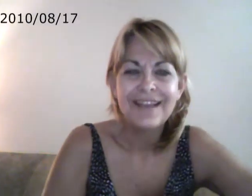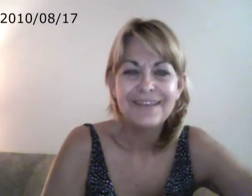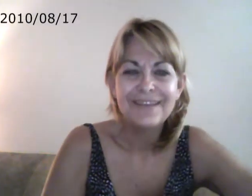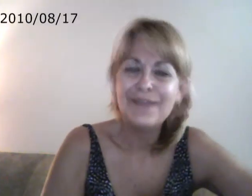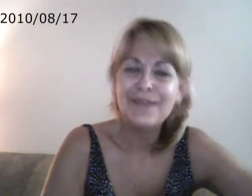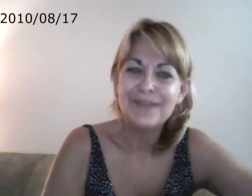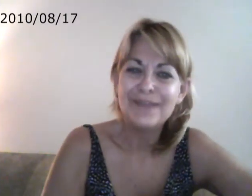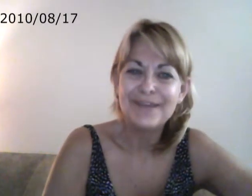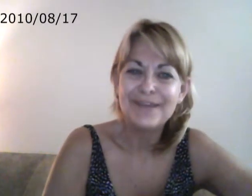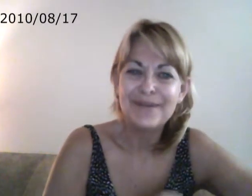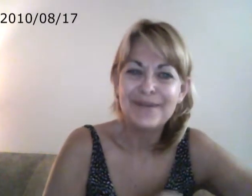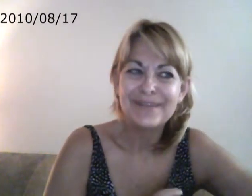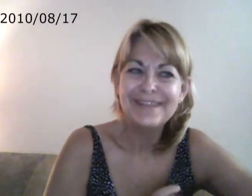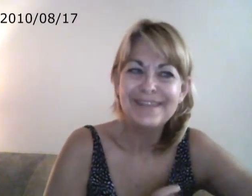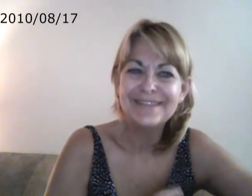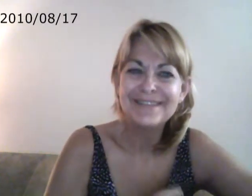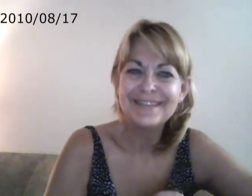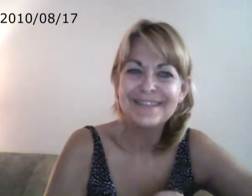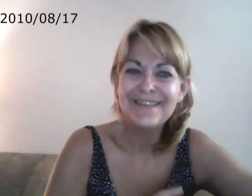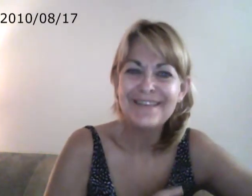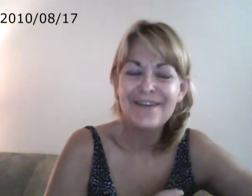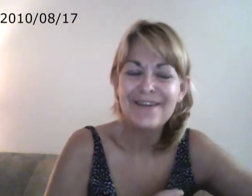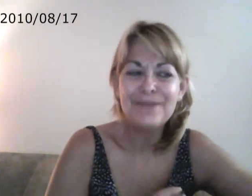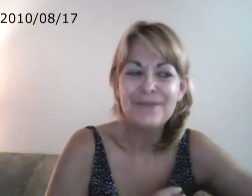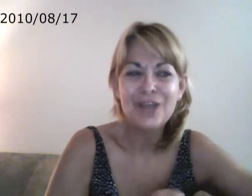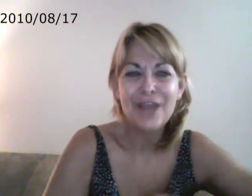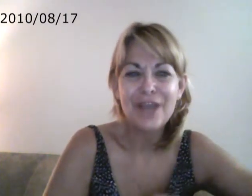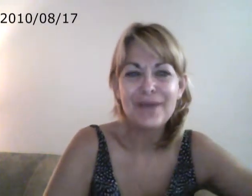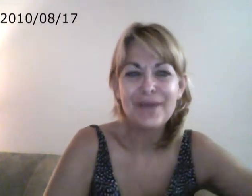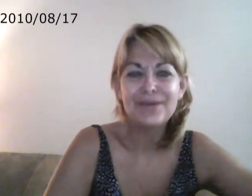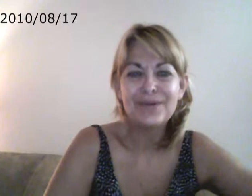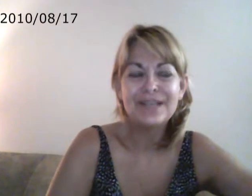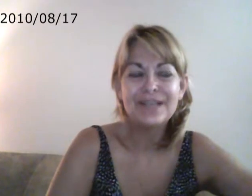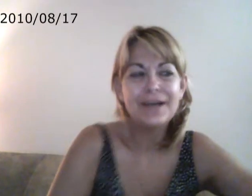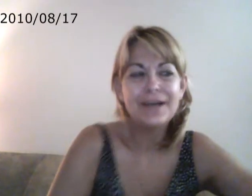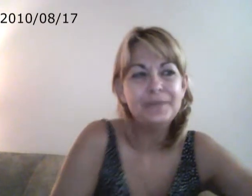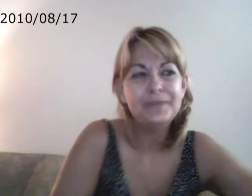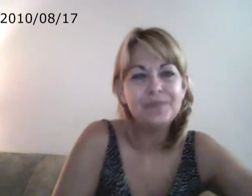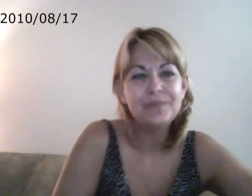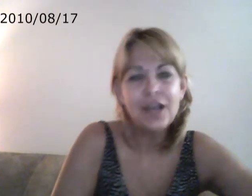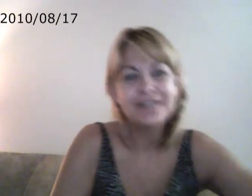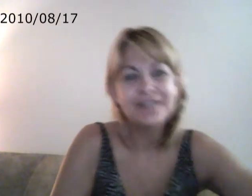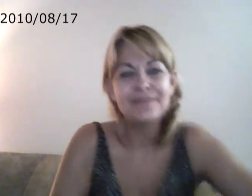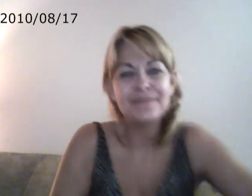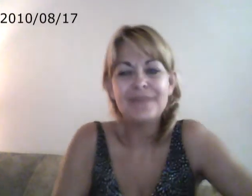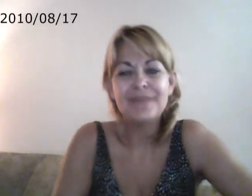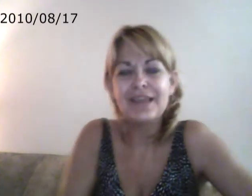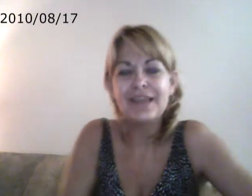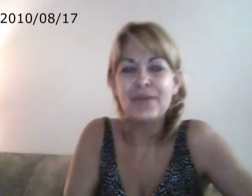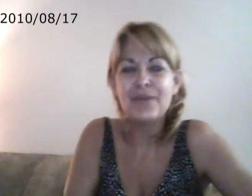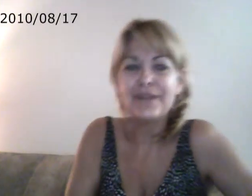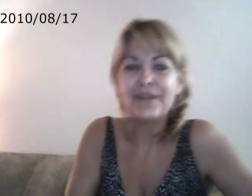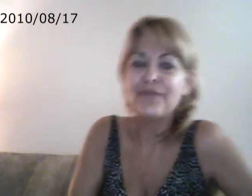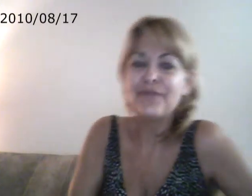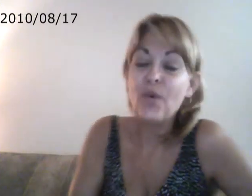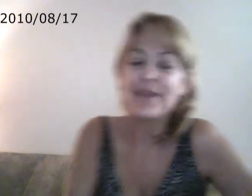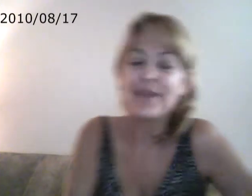While I'm talking about illnesses, I thought I would talk about autism. I think I brought it up before, but